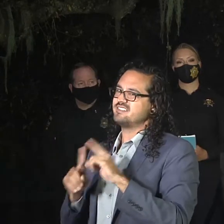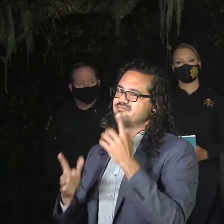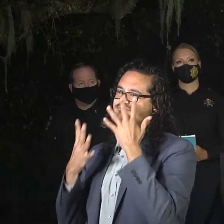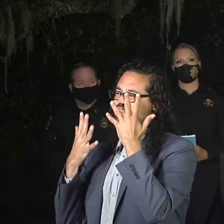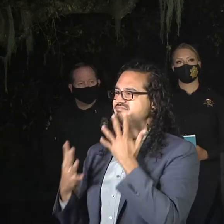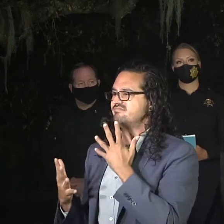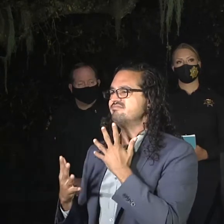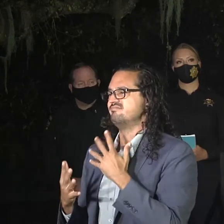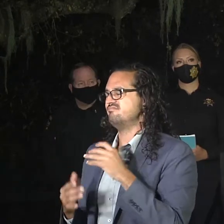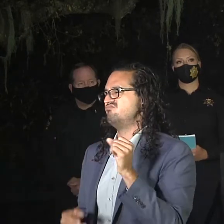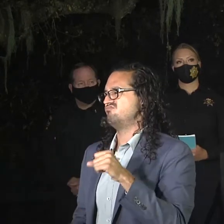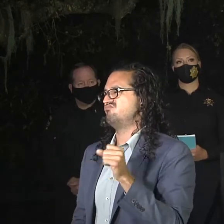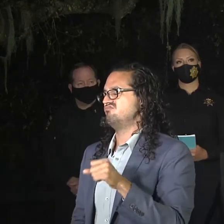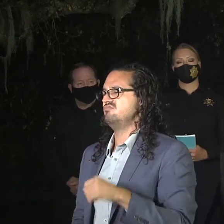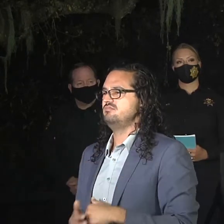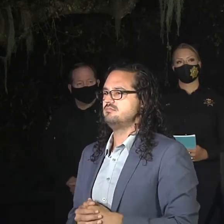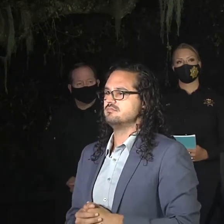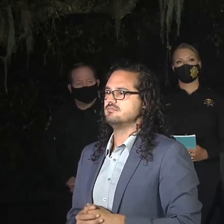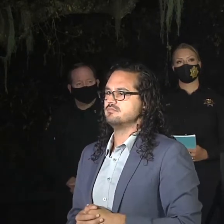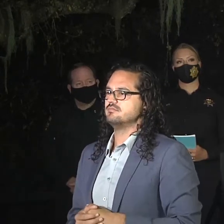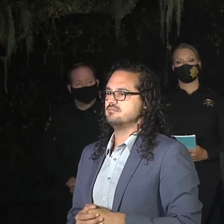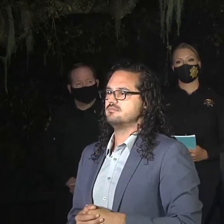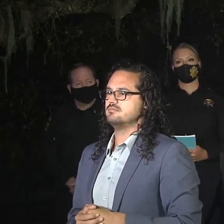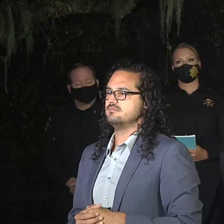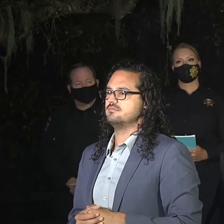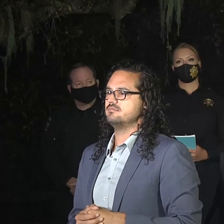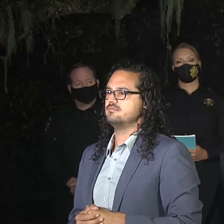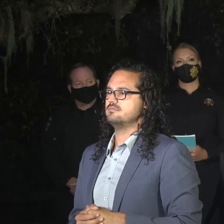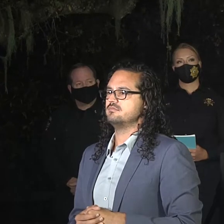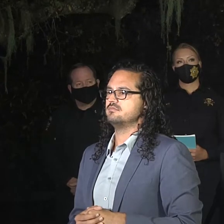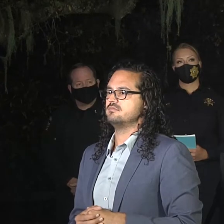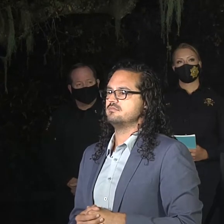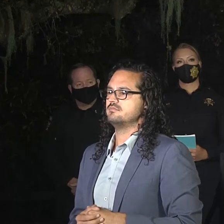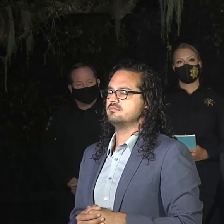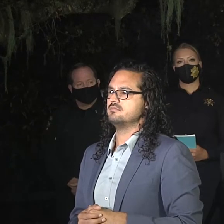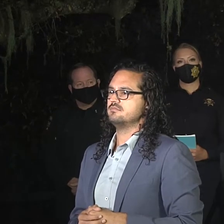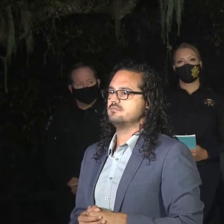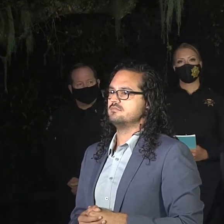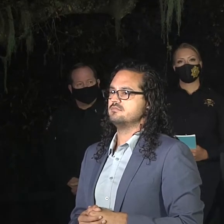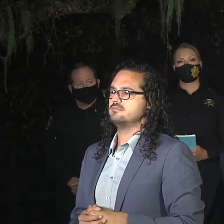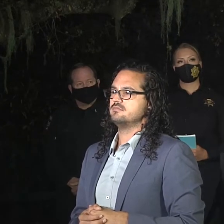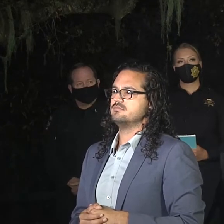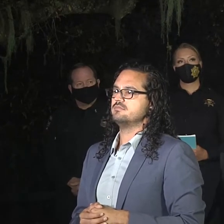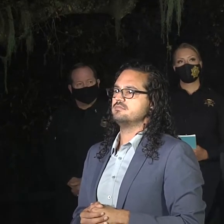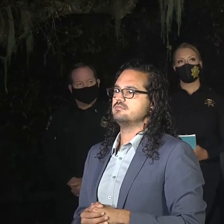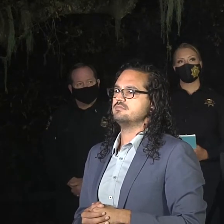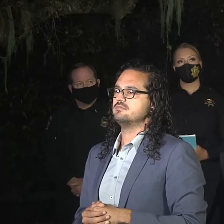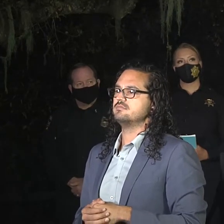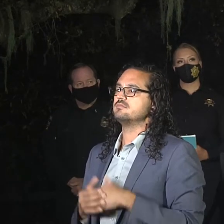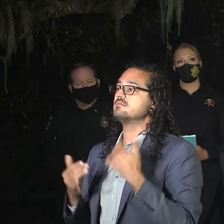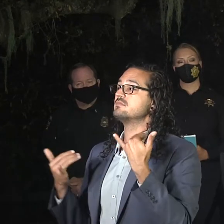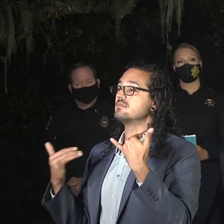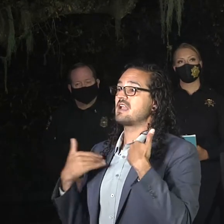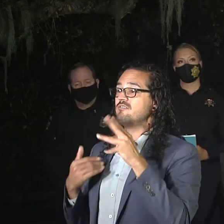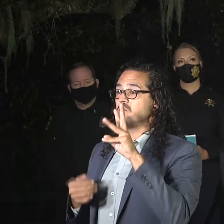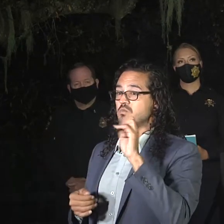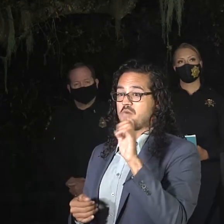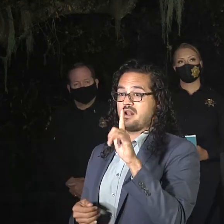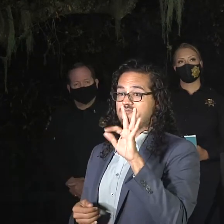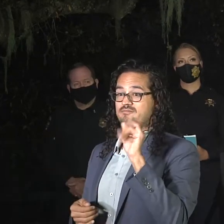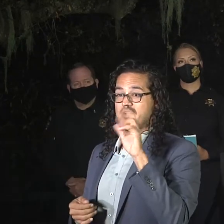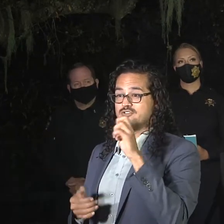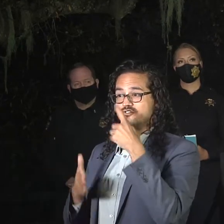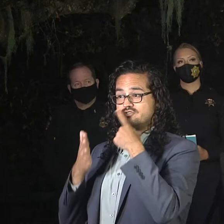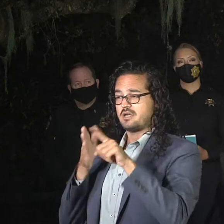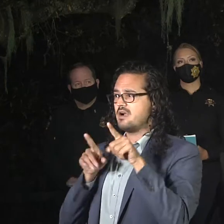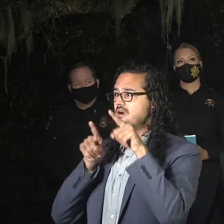note as far as that's concerned. And then secondly, a welfare check for someone who potentially had. So